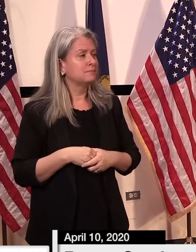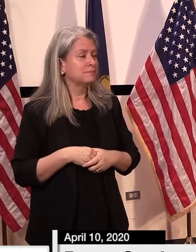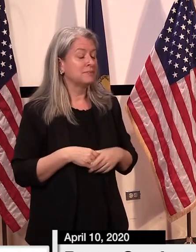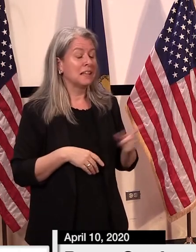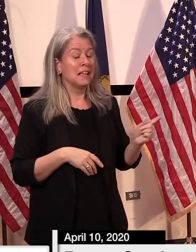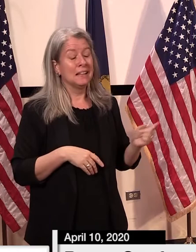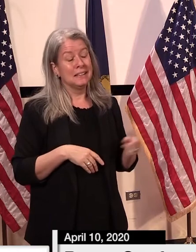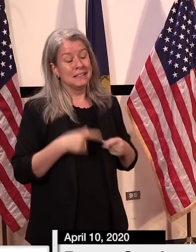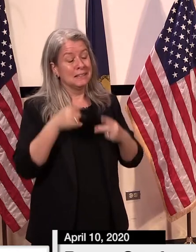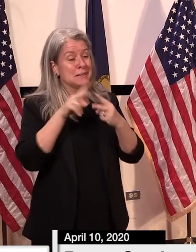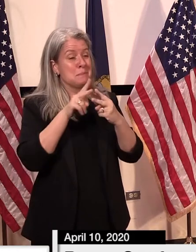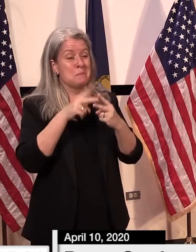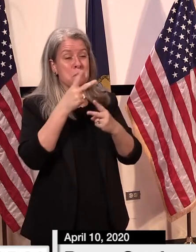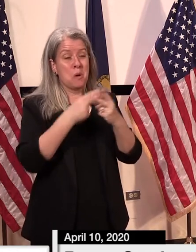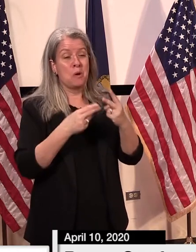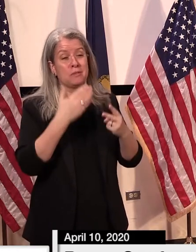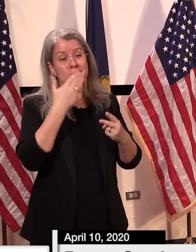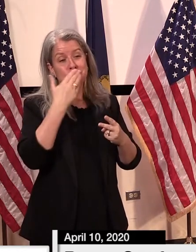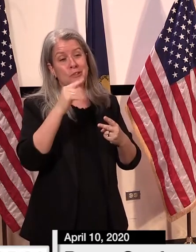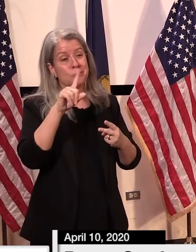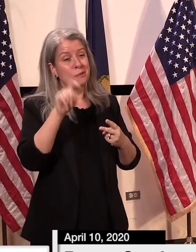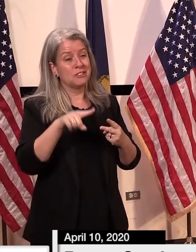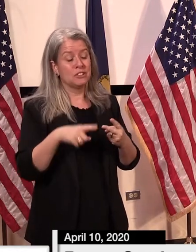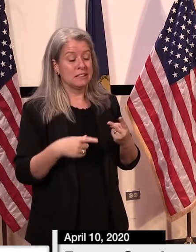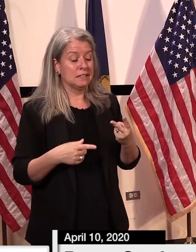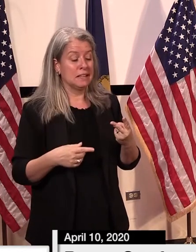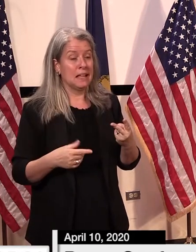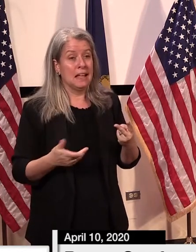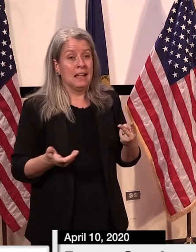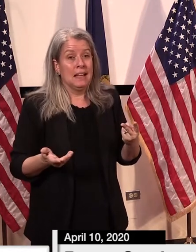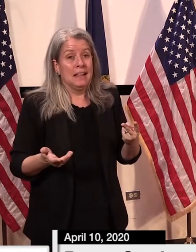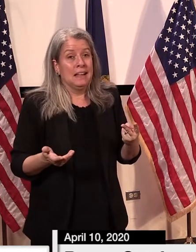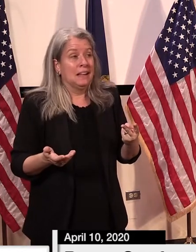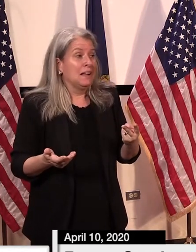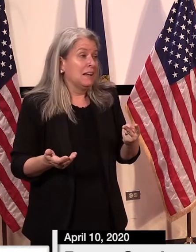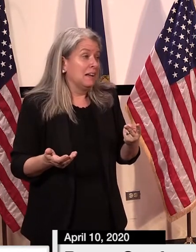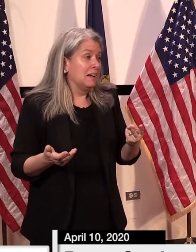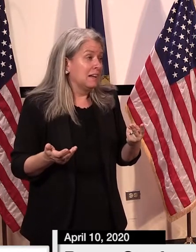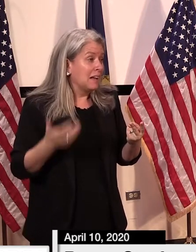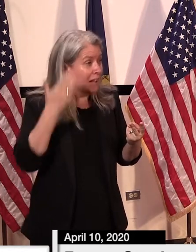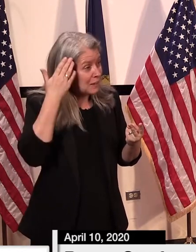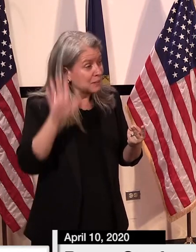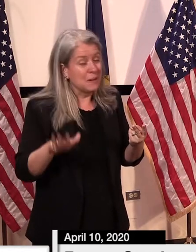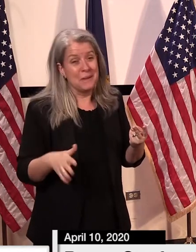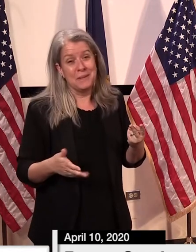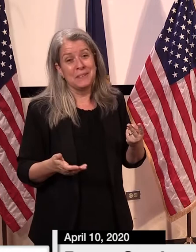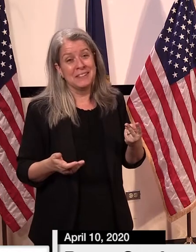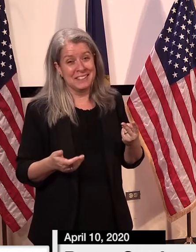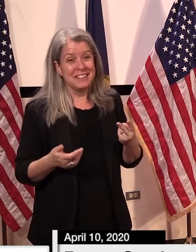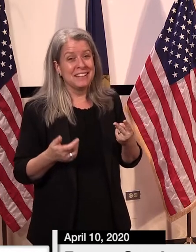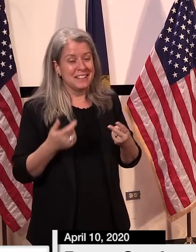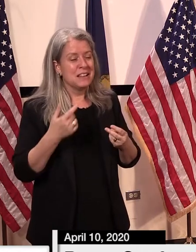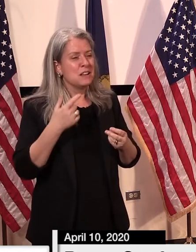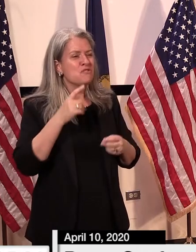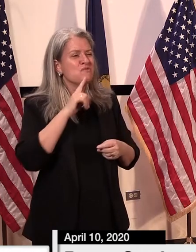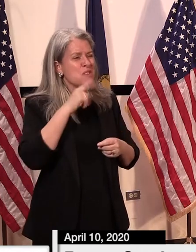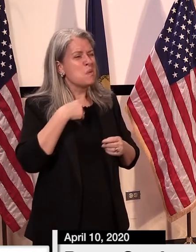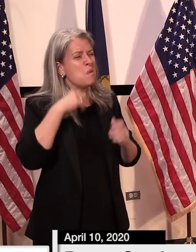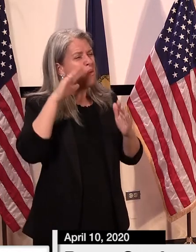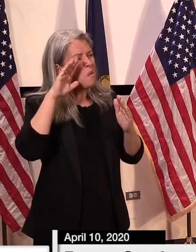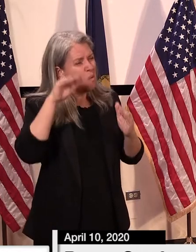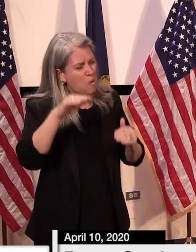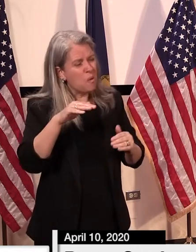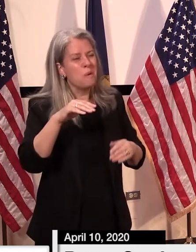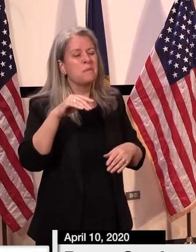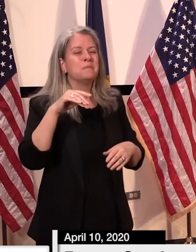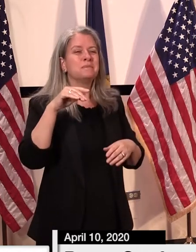i don't have the answers to other than we hope to get to a point where we don't have to ask people coming into the state to quarantine